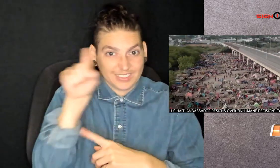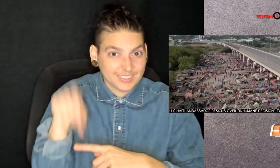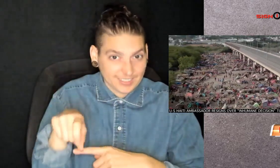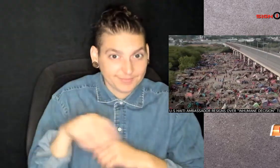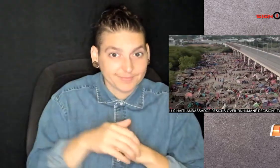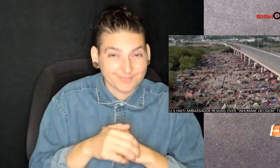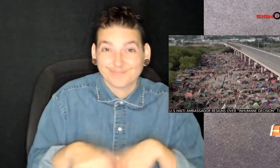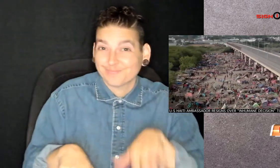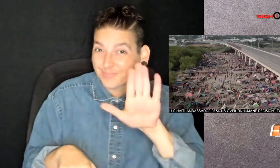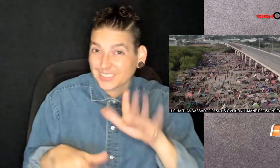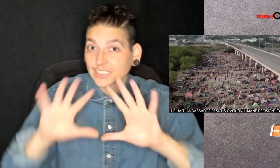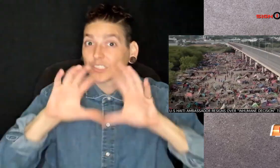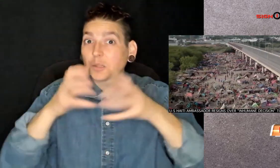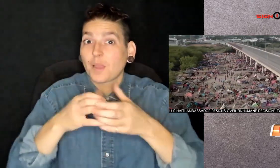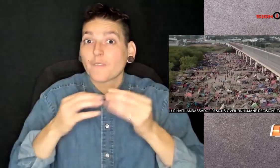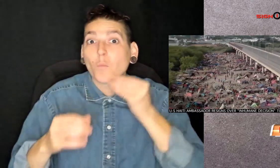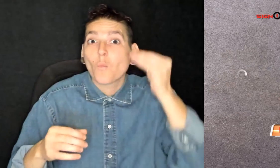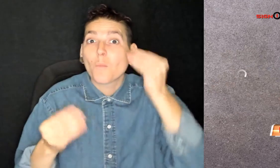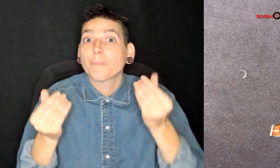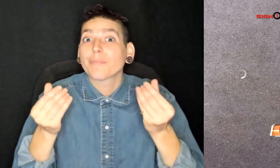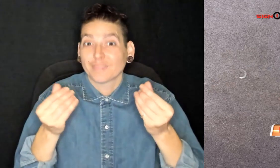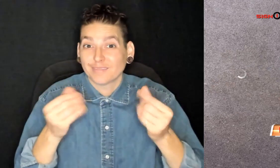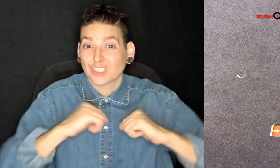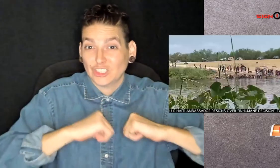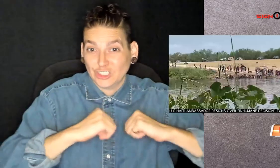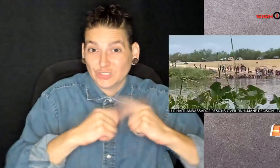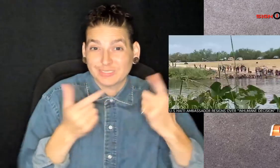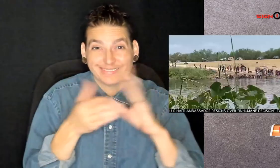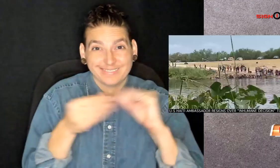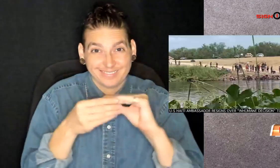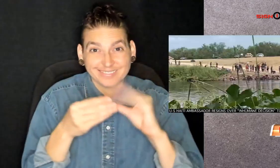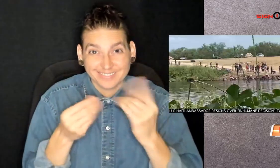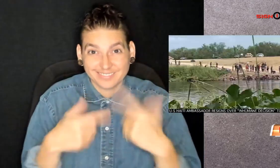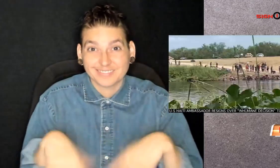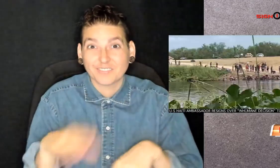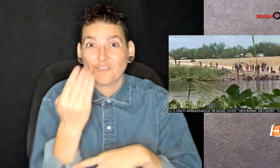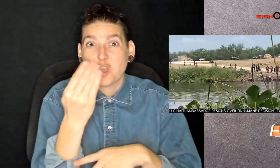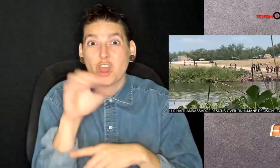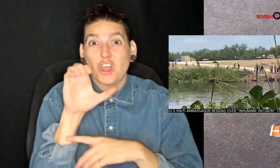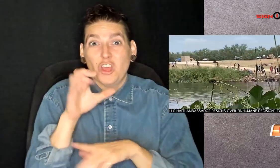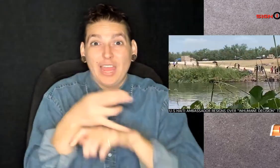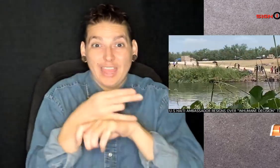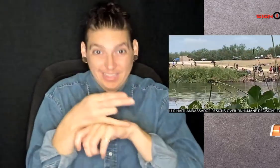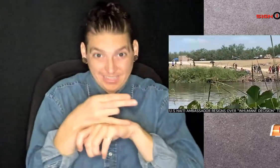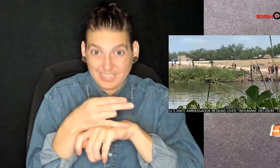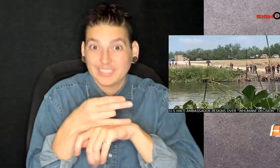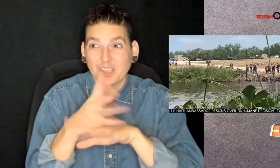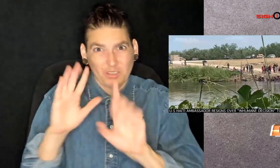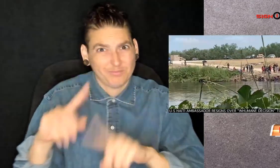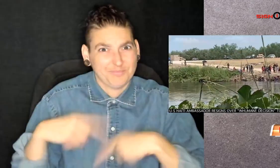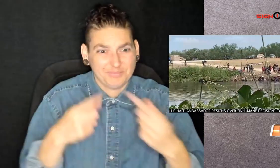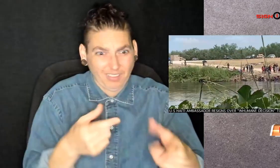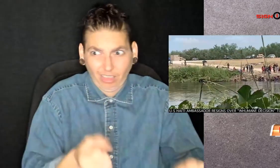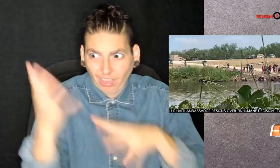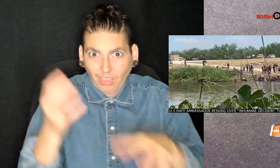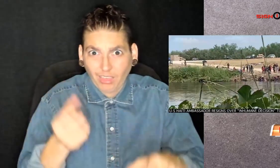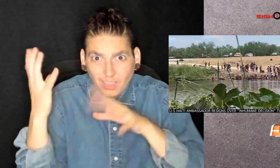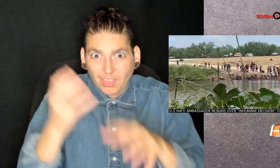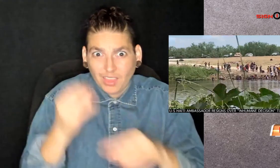Rio, Texas. But the Department of Homeland Security says 1,400 Haitians